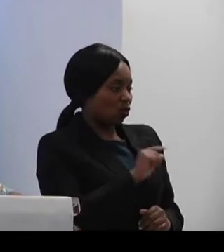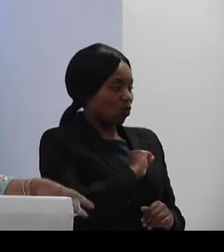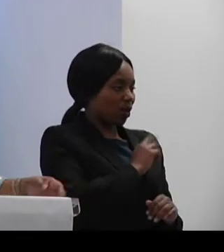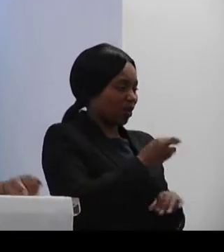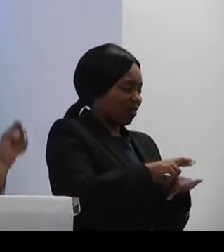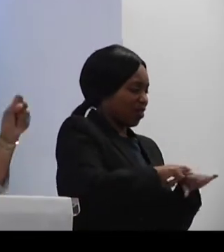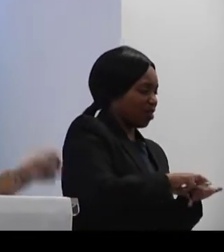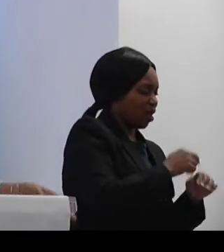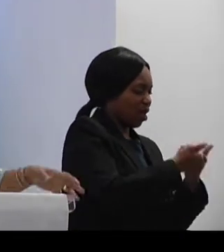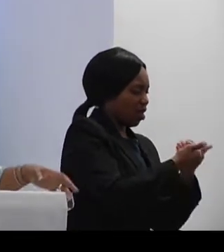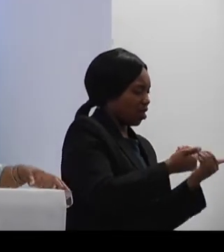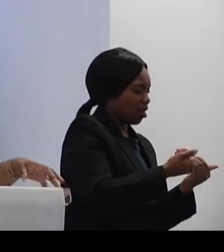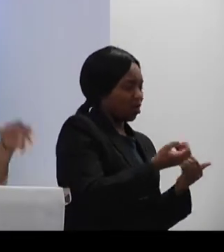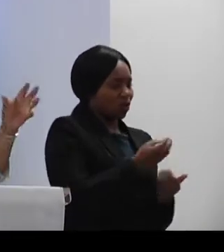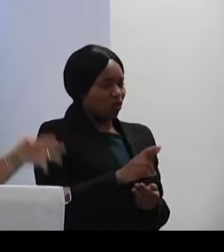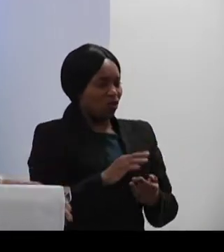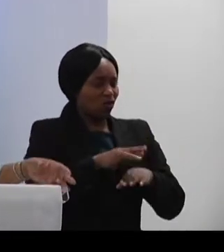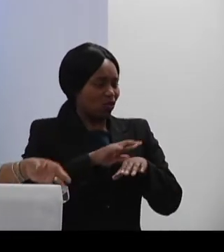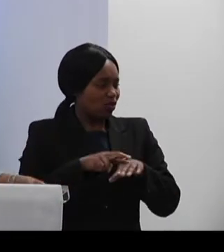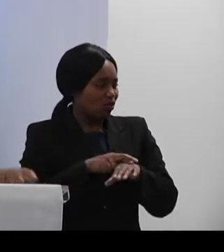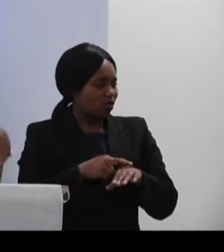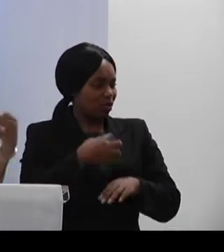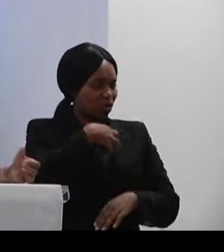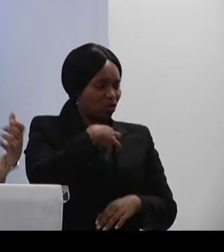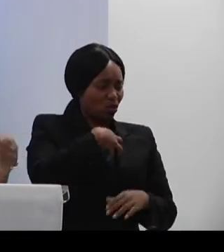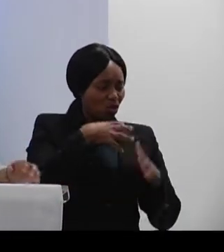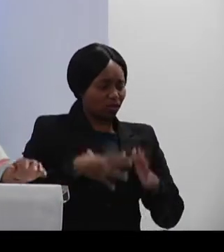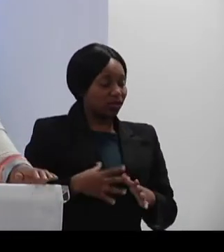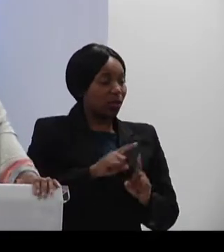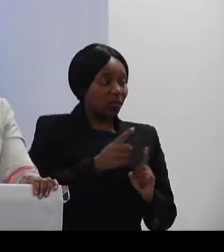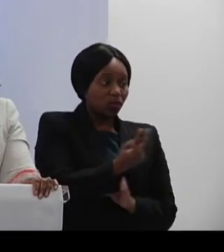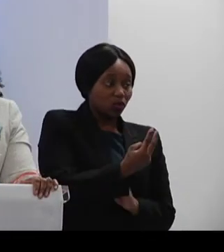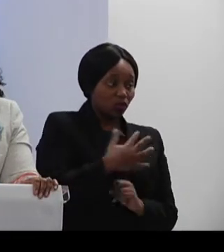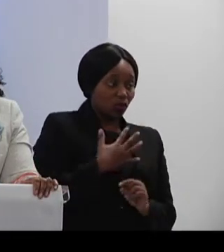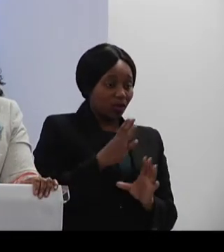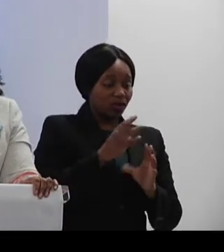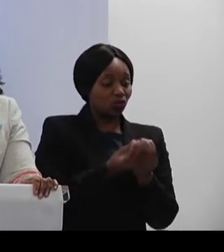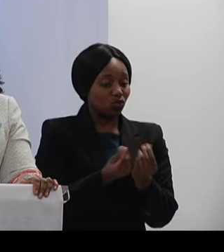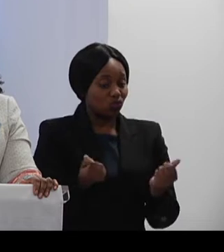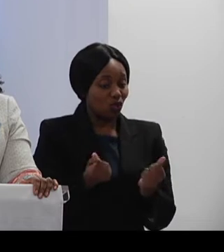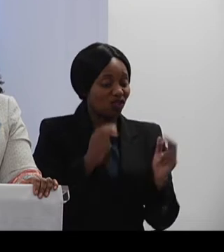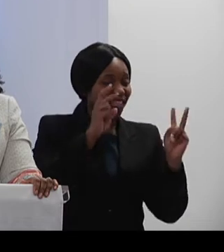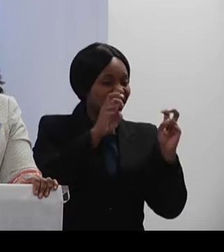polarization and racial divisions and ownership, but also in dealing with issues of